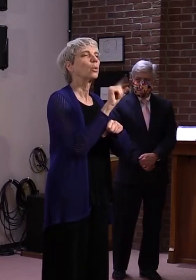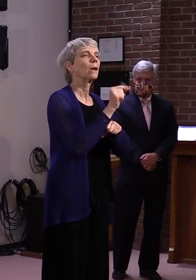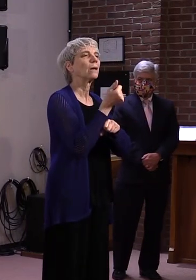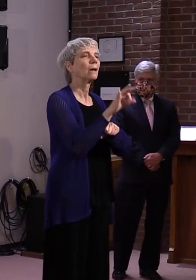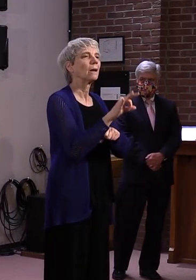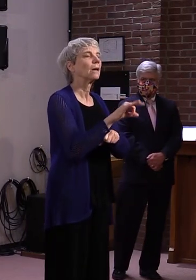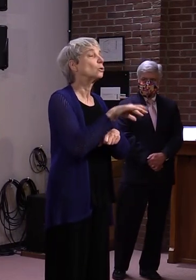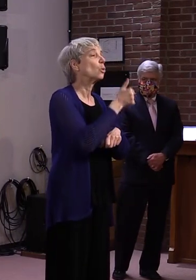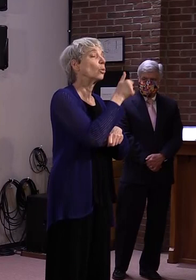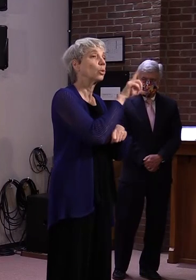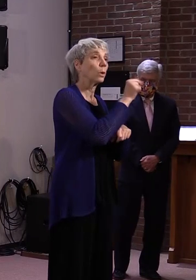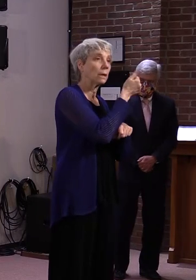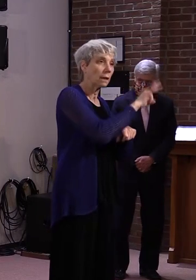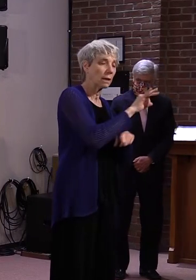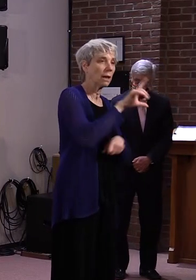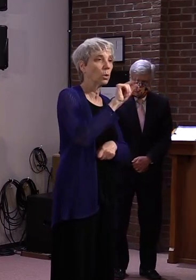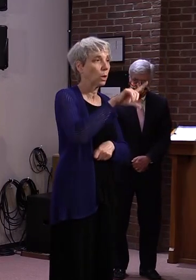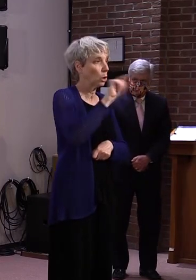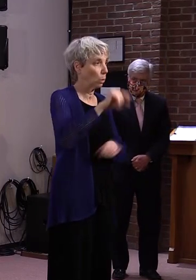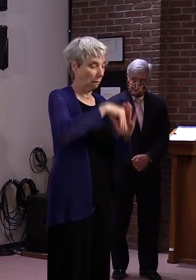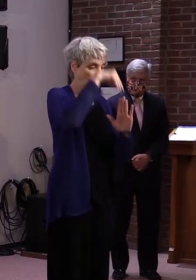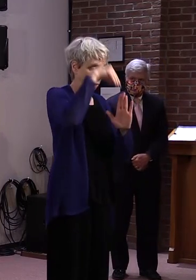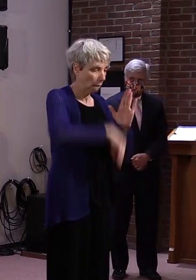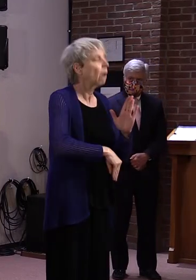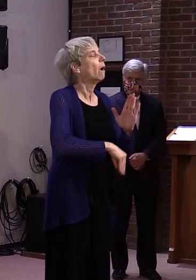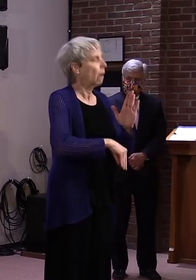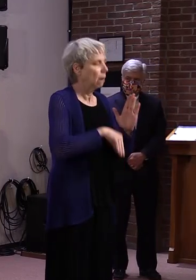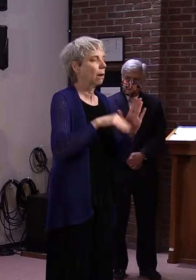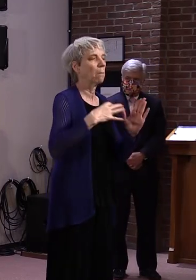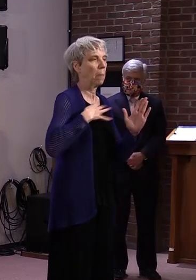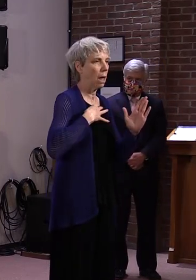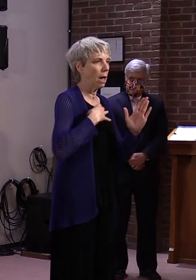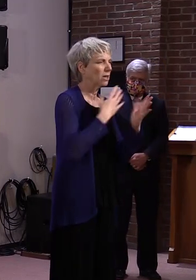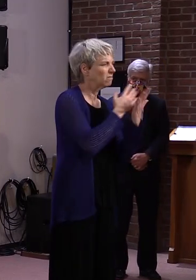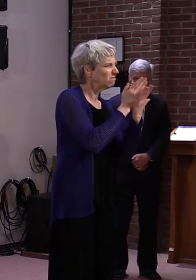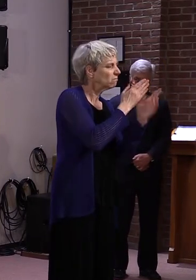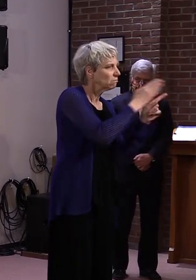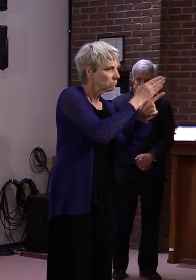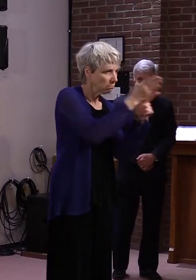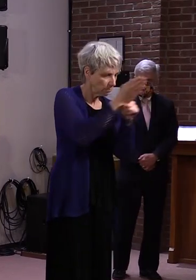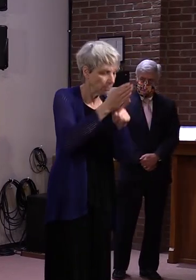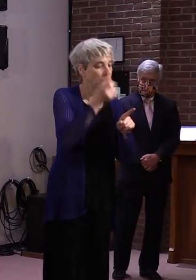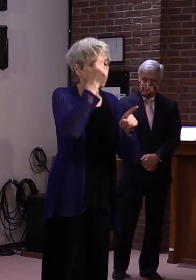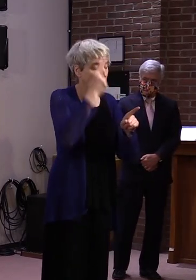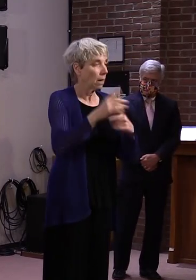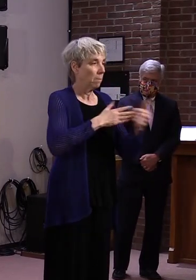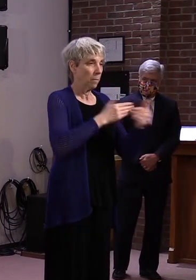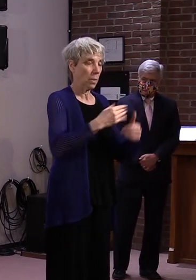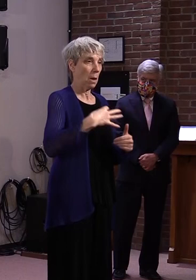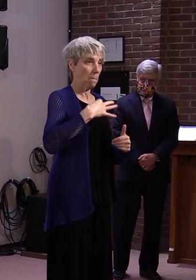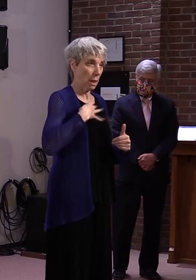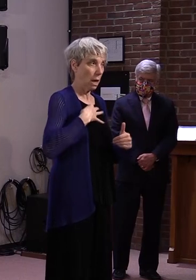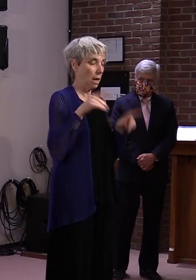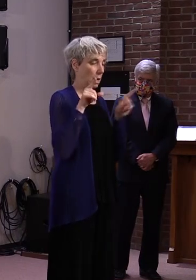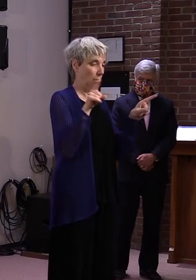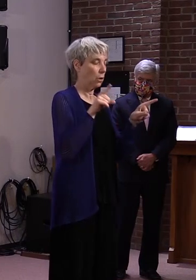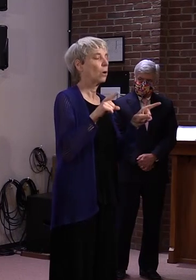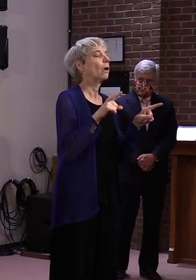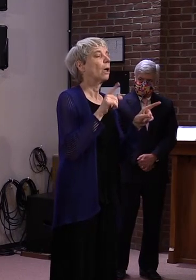basis, and the maximum grant award, whether going through tax department or through ACCD, will be $50,000.